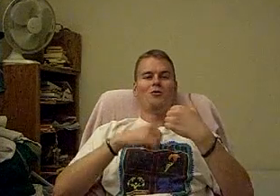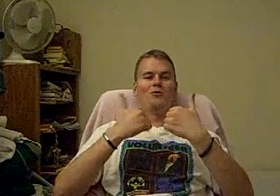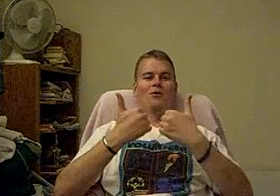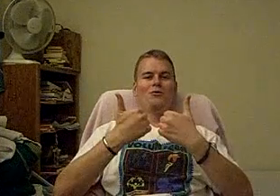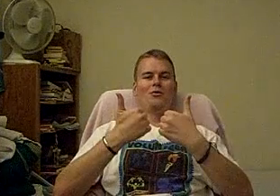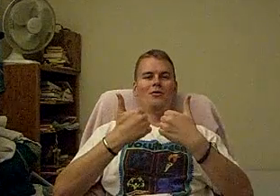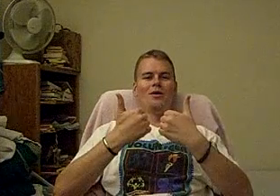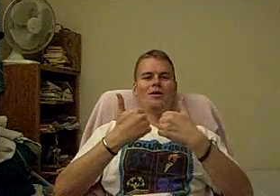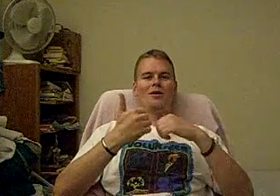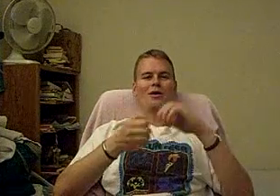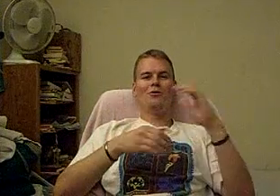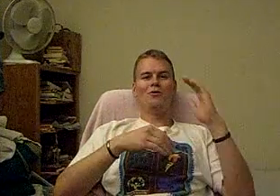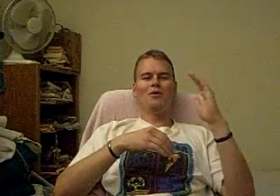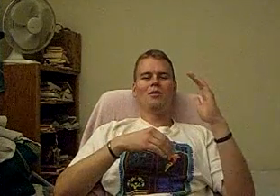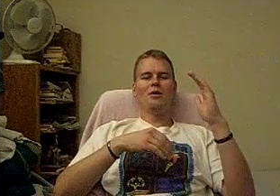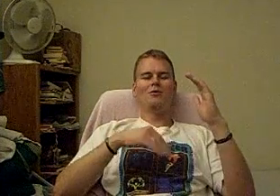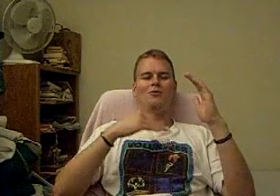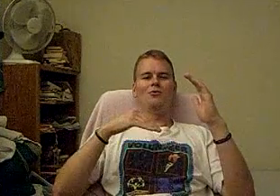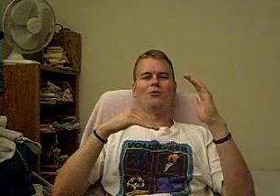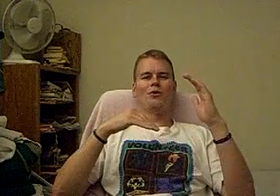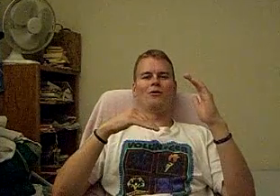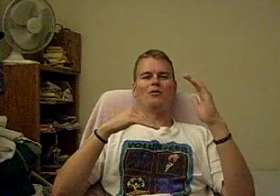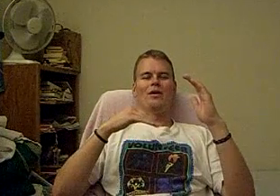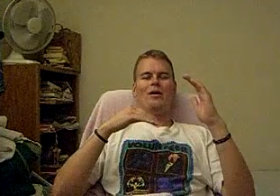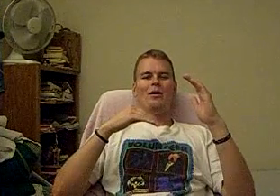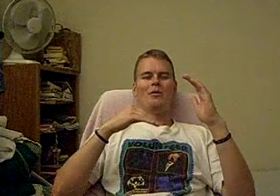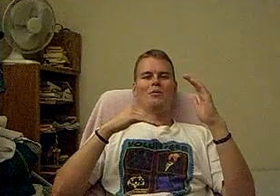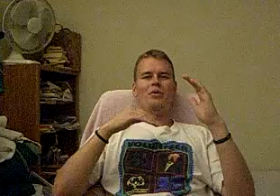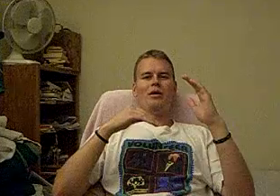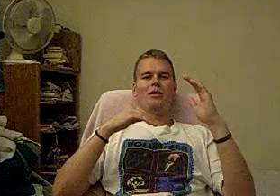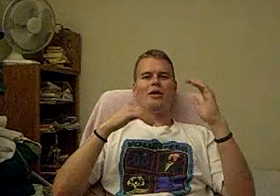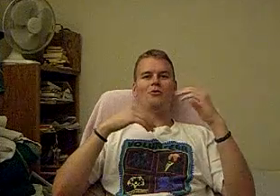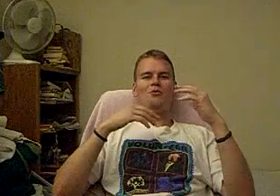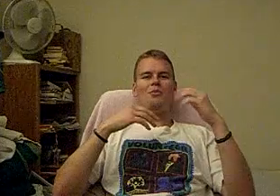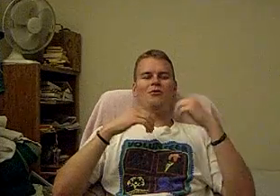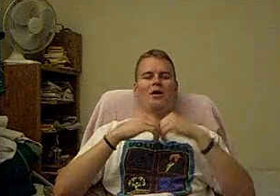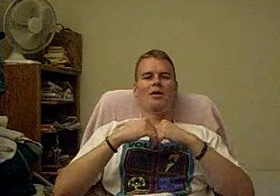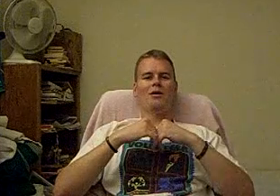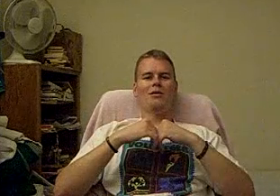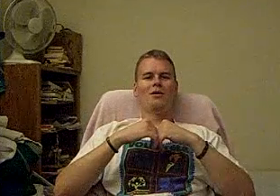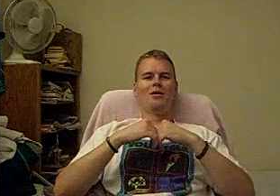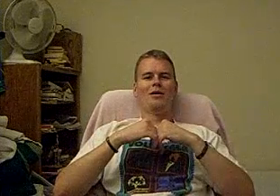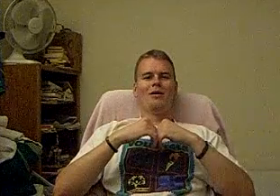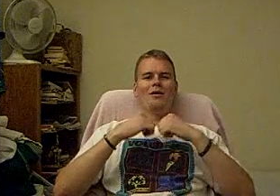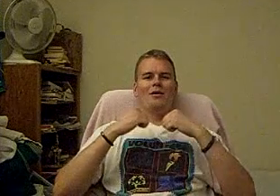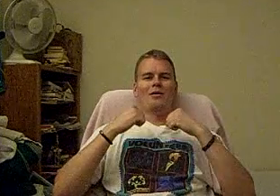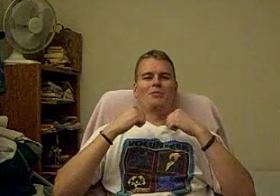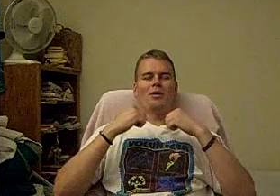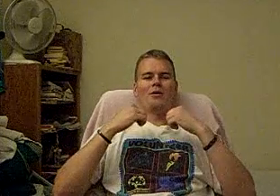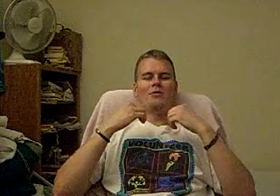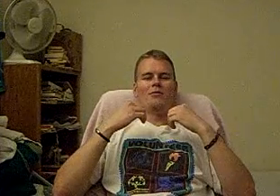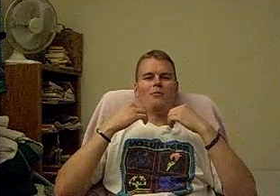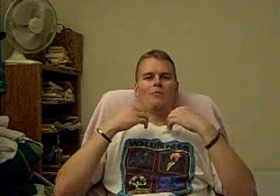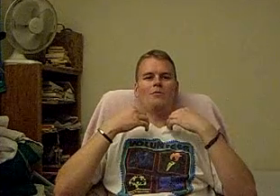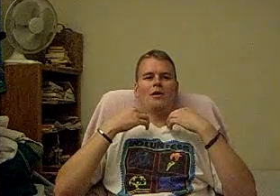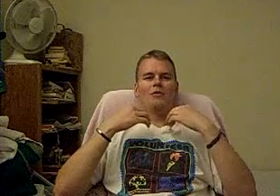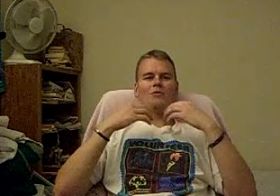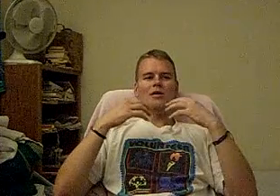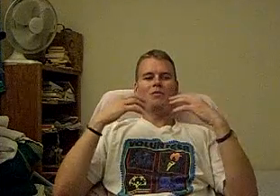who's the loser, like, who's the best and who's the worst, but let those people stay in. Uh, because it's, if the